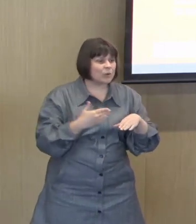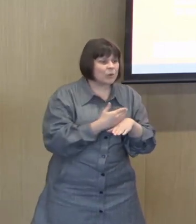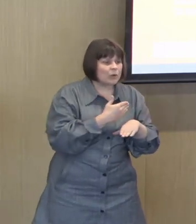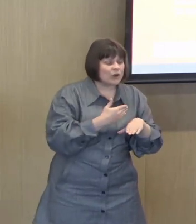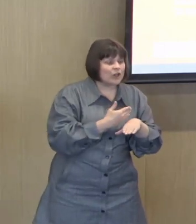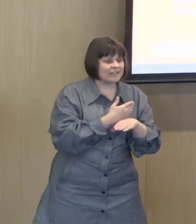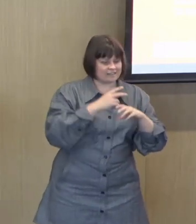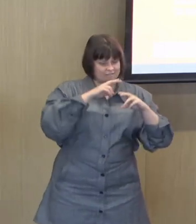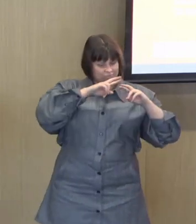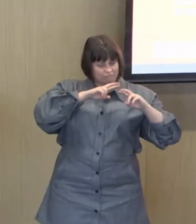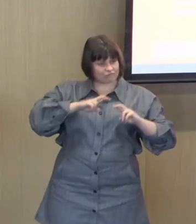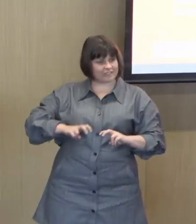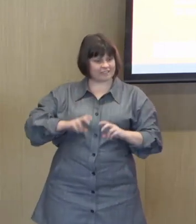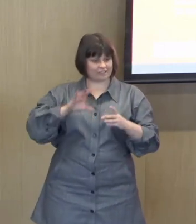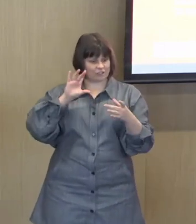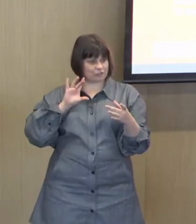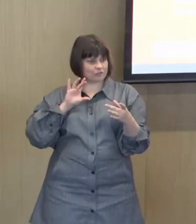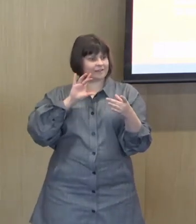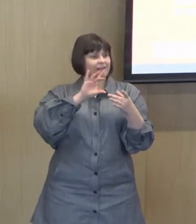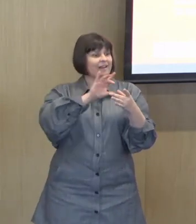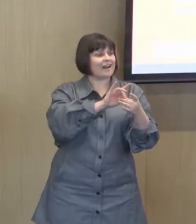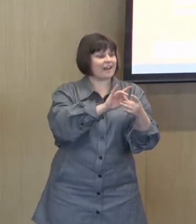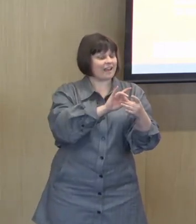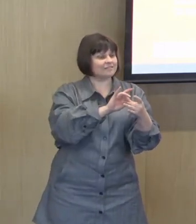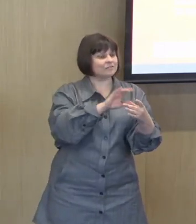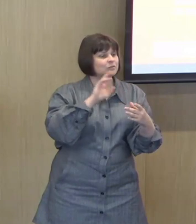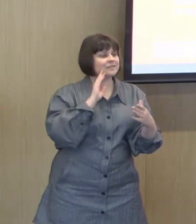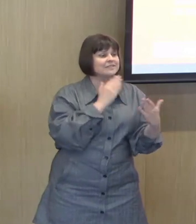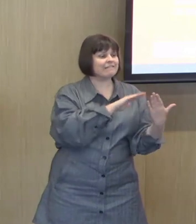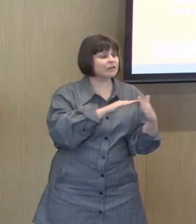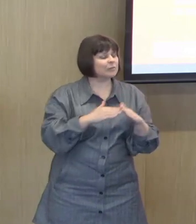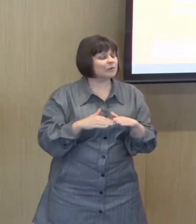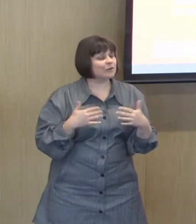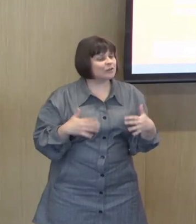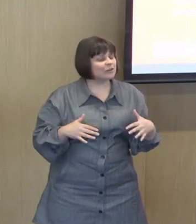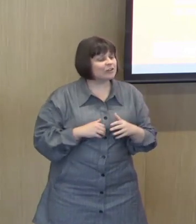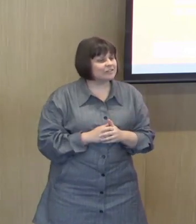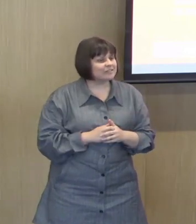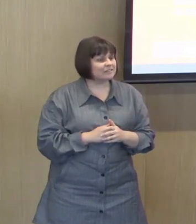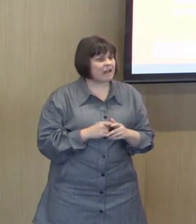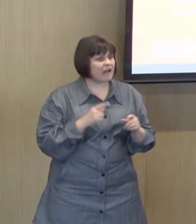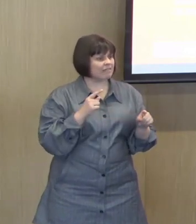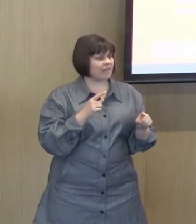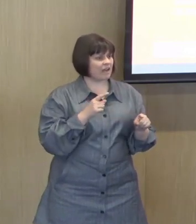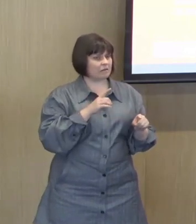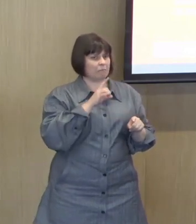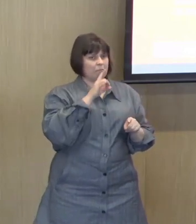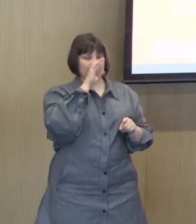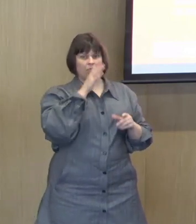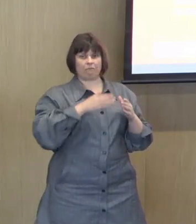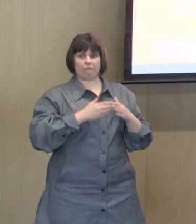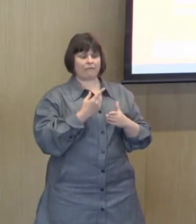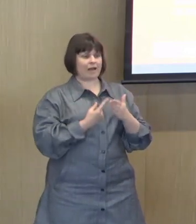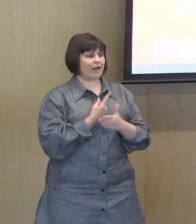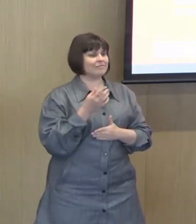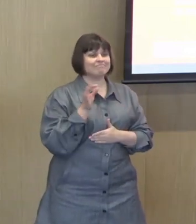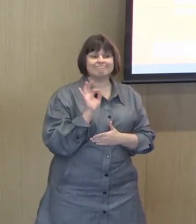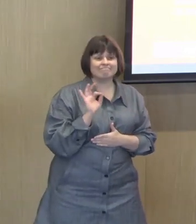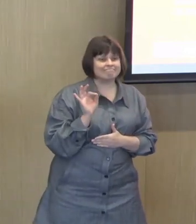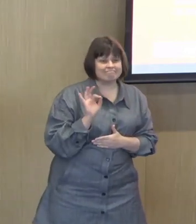research and the signing deaf community. And that didn't come from nowhere. It came from a